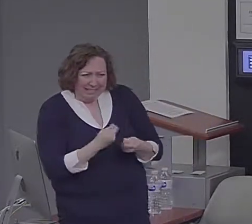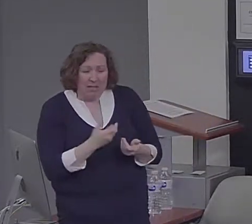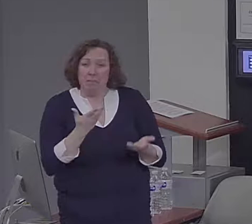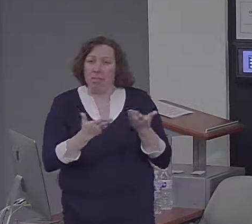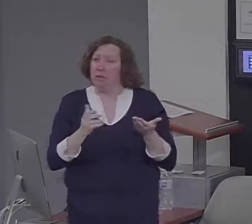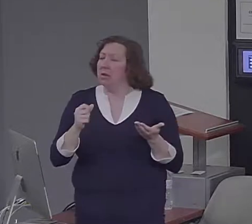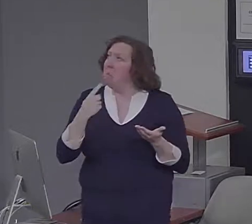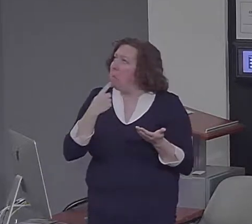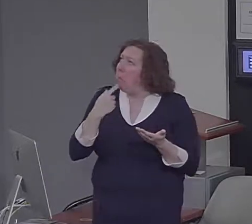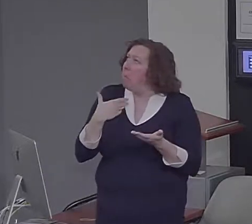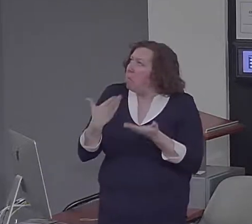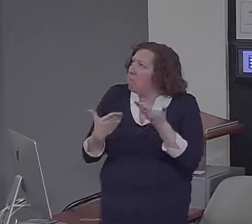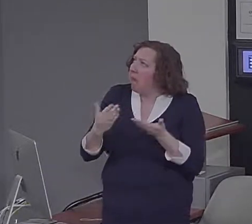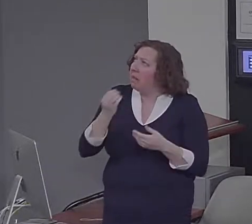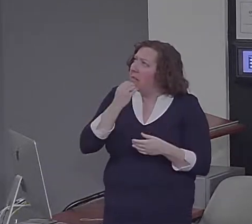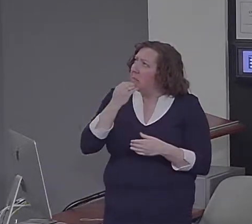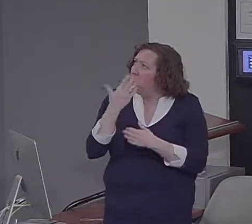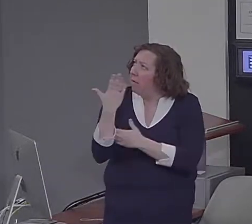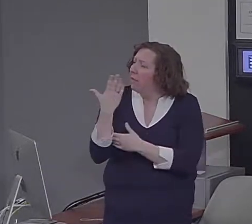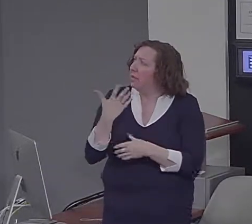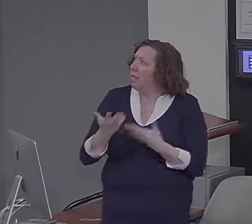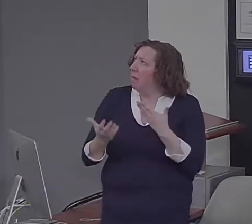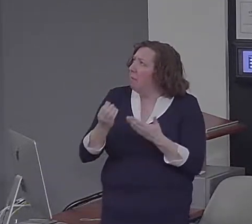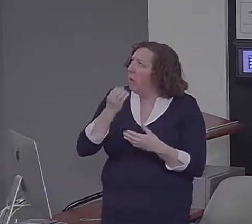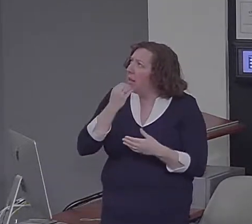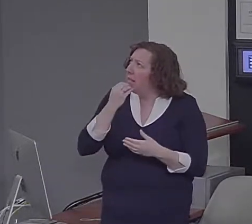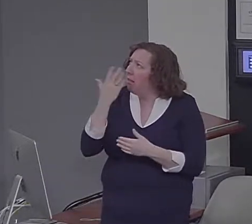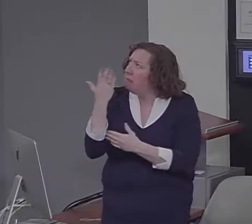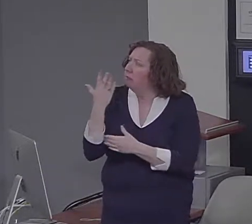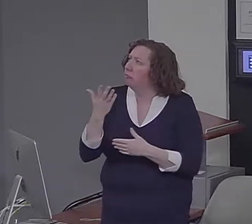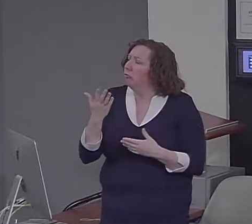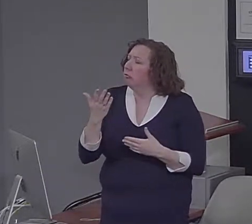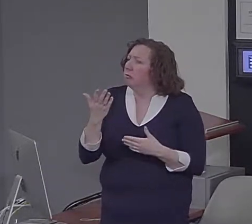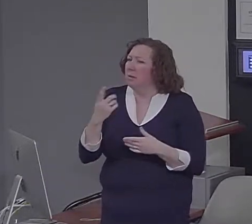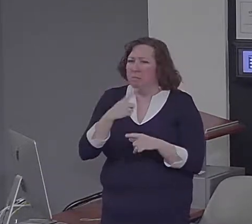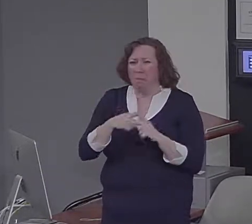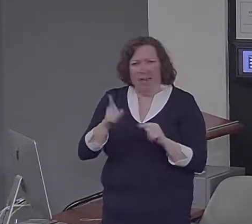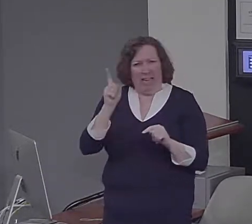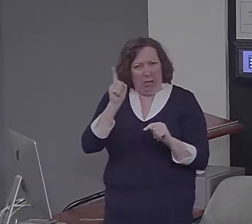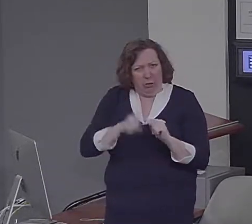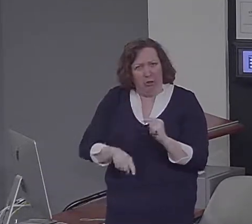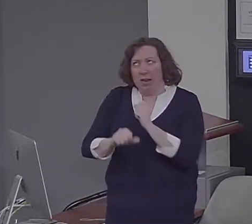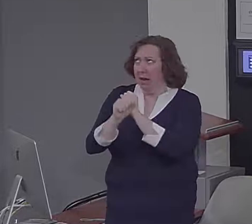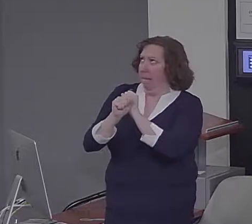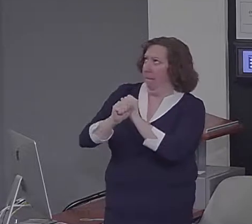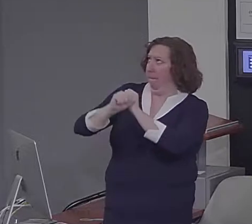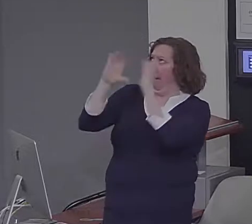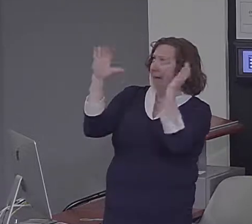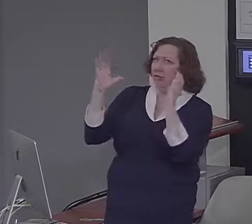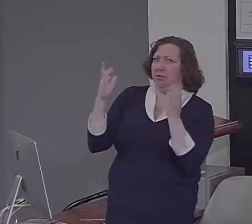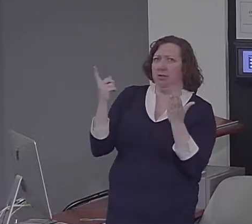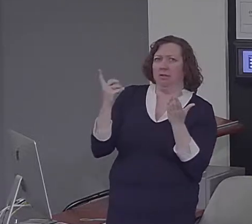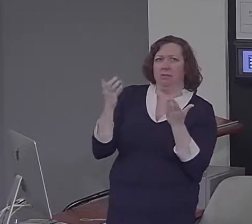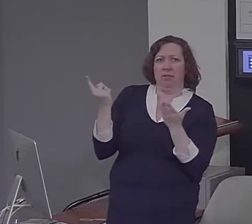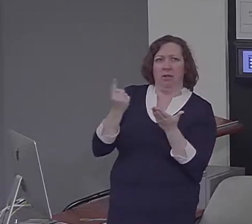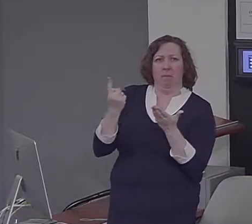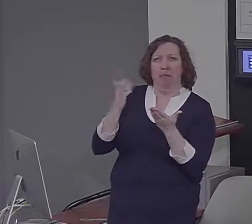couldn't conjure up any one episode of something that might happen to him in the same way that he couldn't